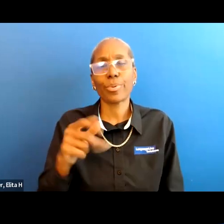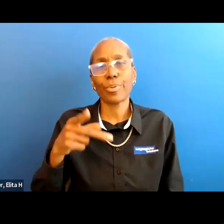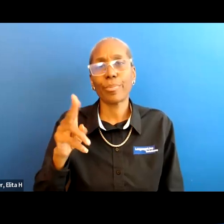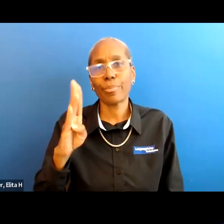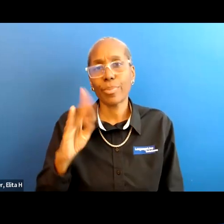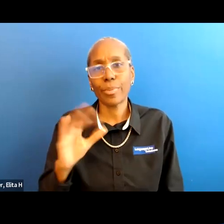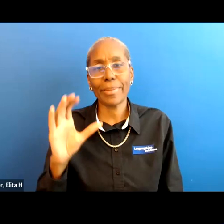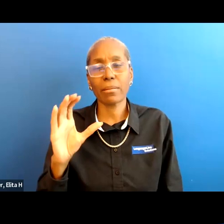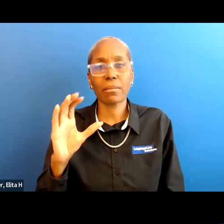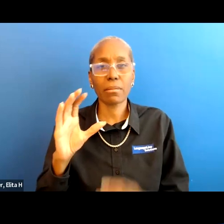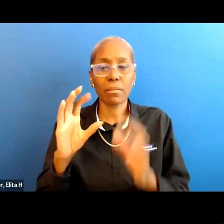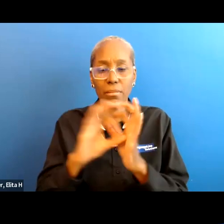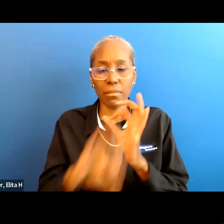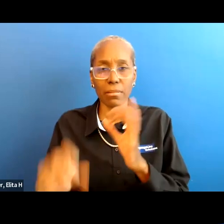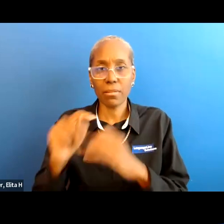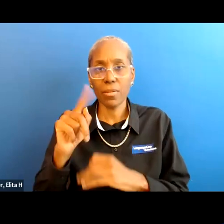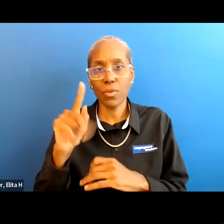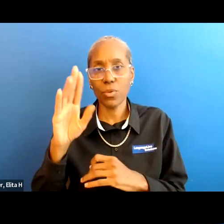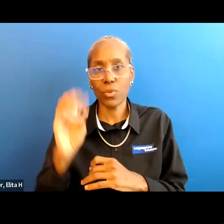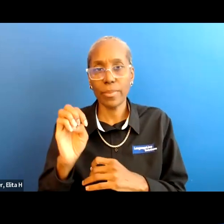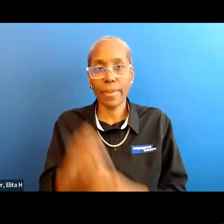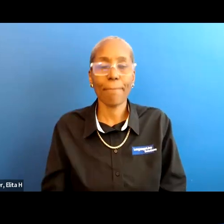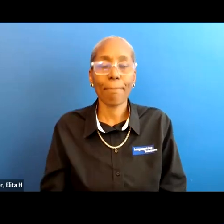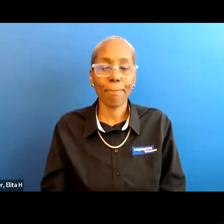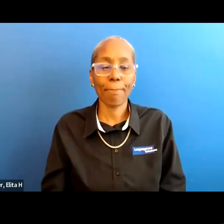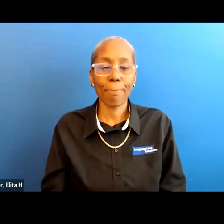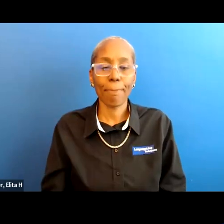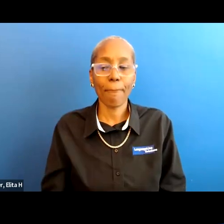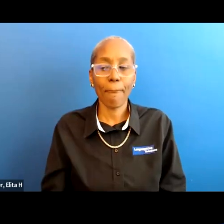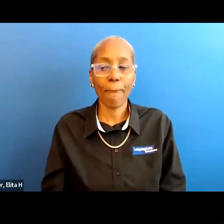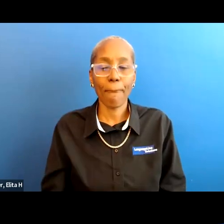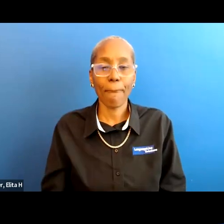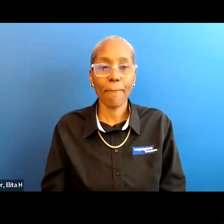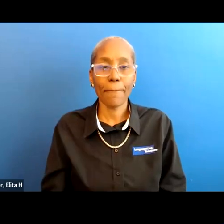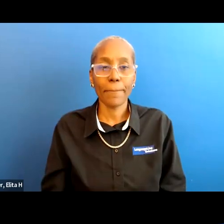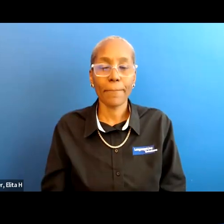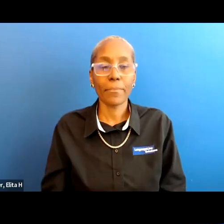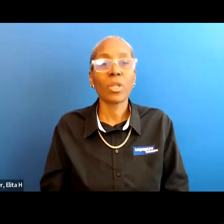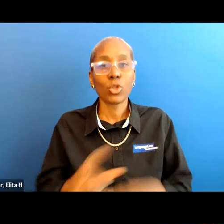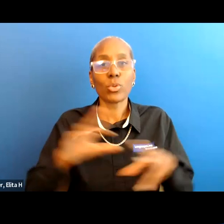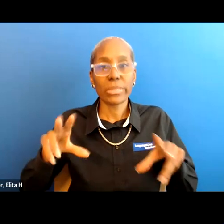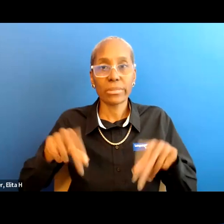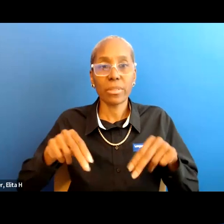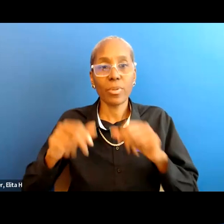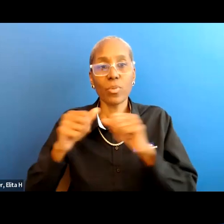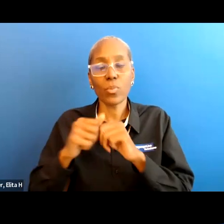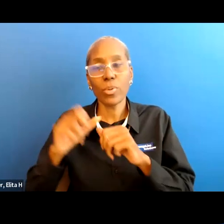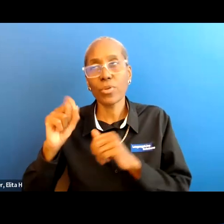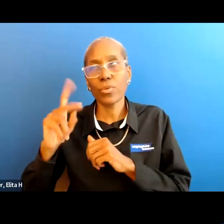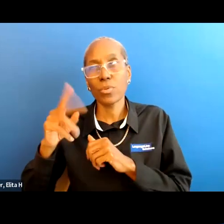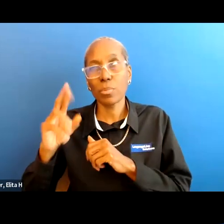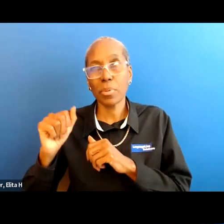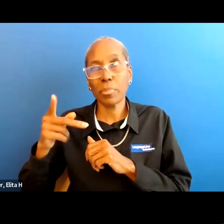suprapubic tube um they're use also using a diaper with a suprapubic tube so